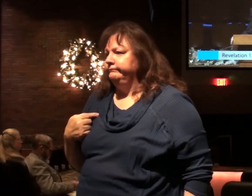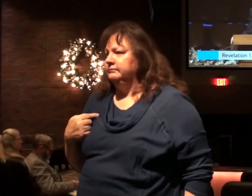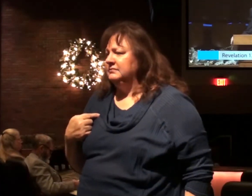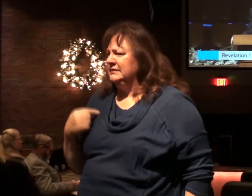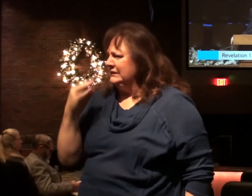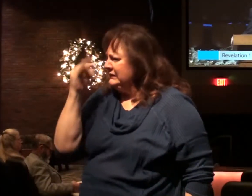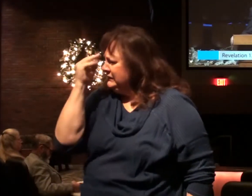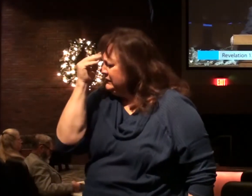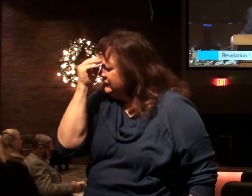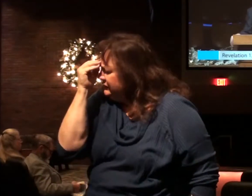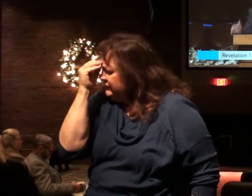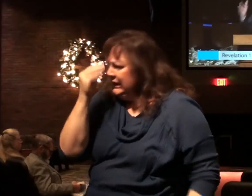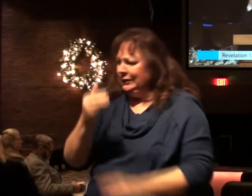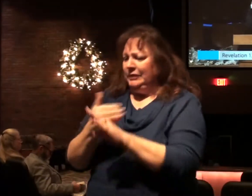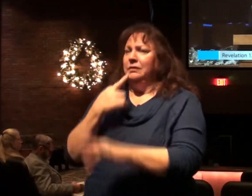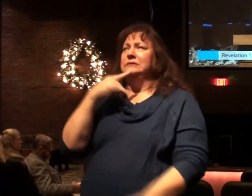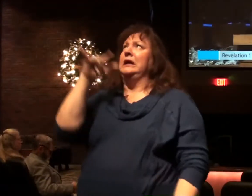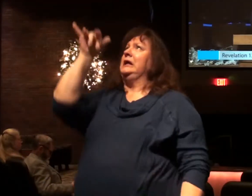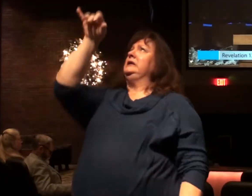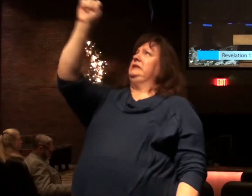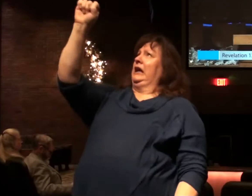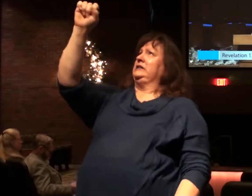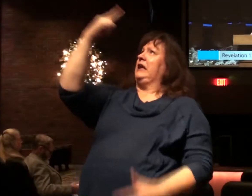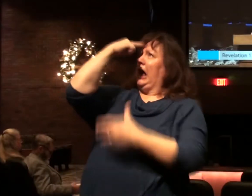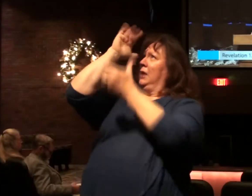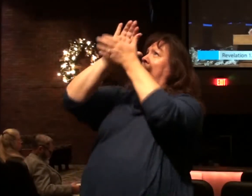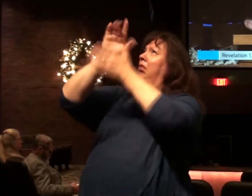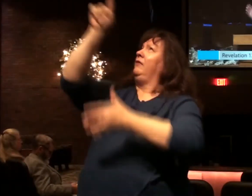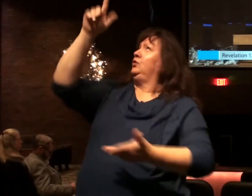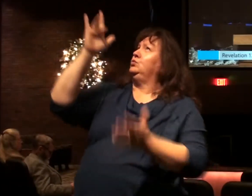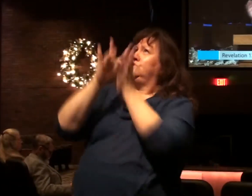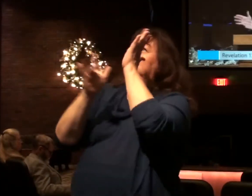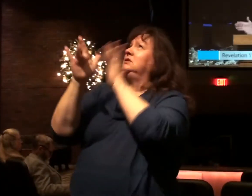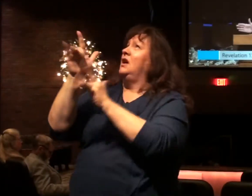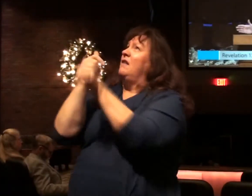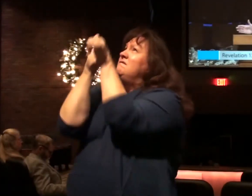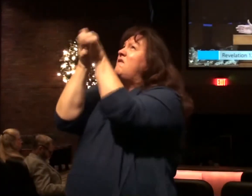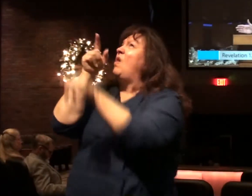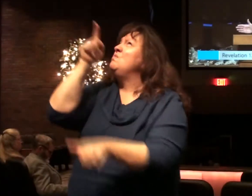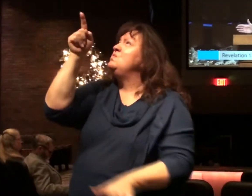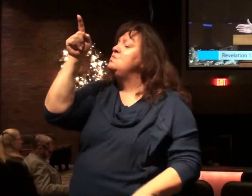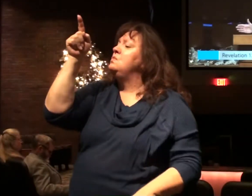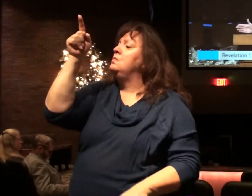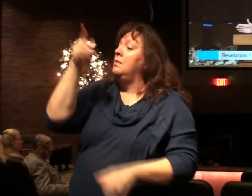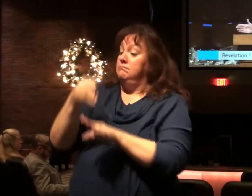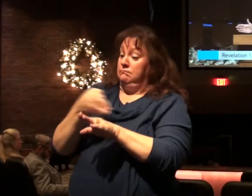Think carefully. Before you say yes, I want to place my faith in Christ and follow him,